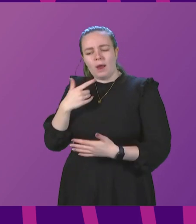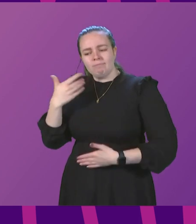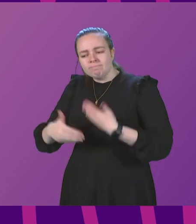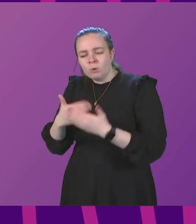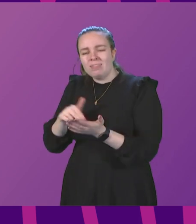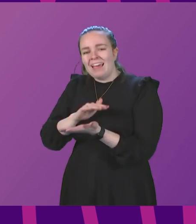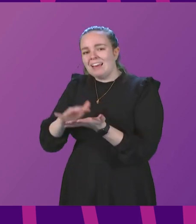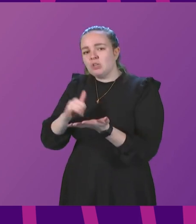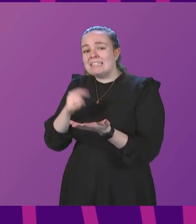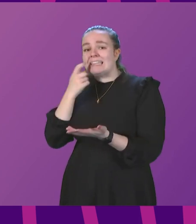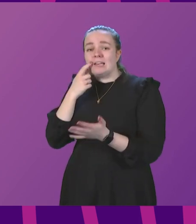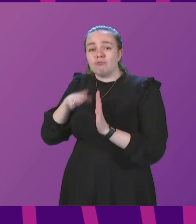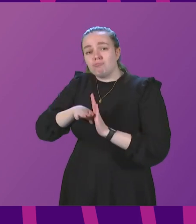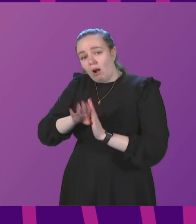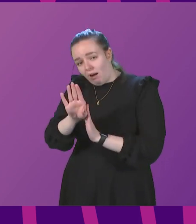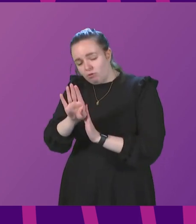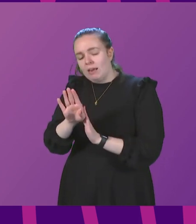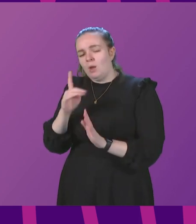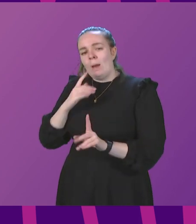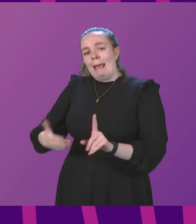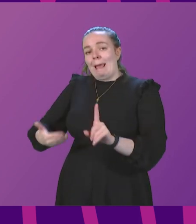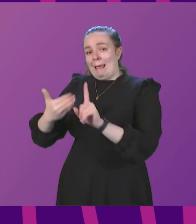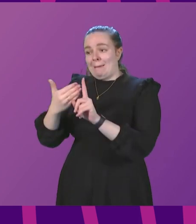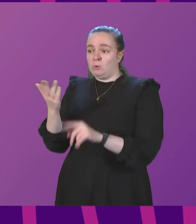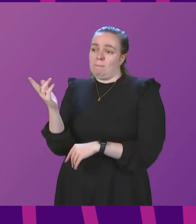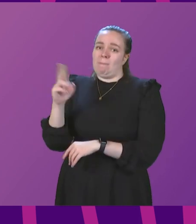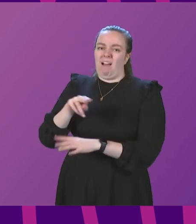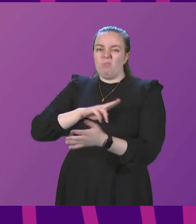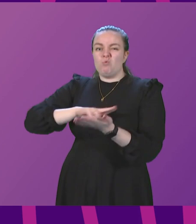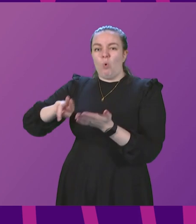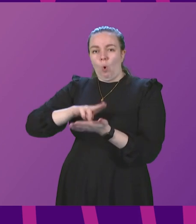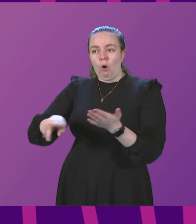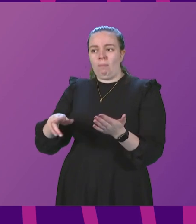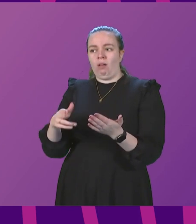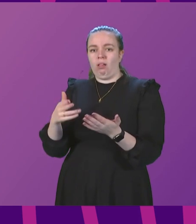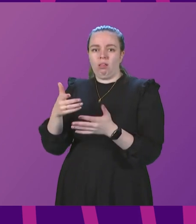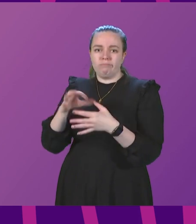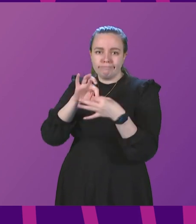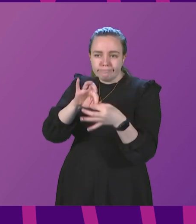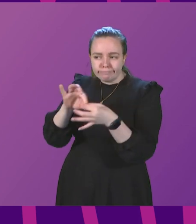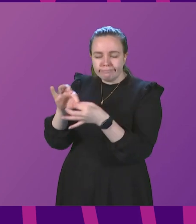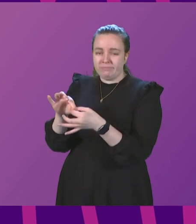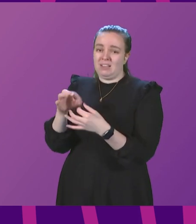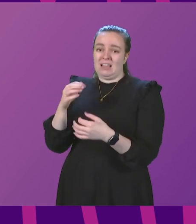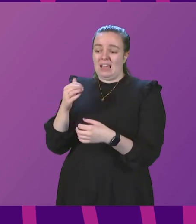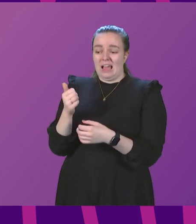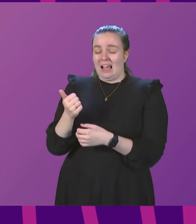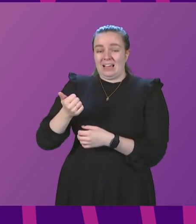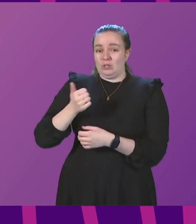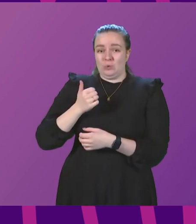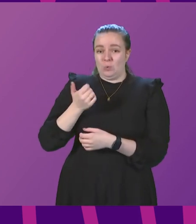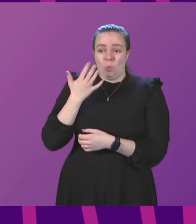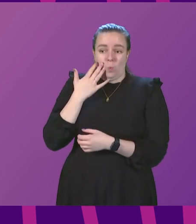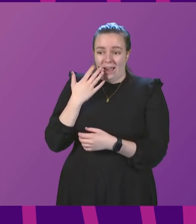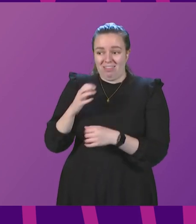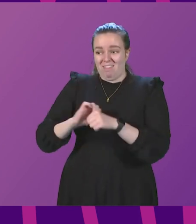dentistry recovery and aim to return to much more normal levels of activity just as soon as the virus